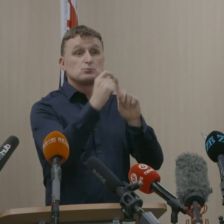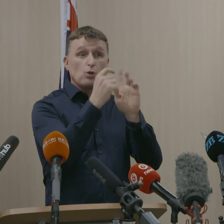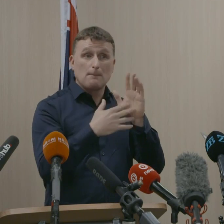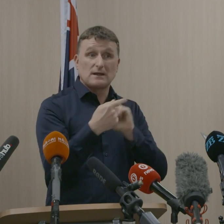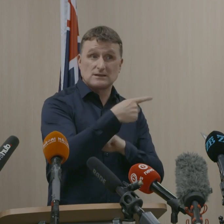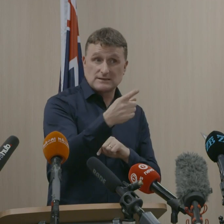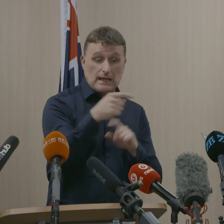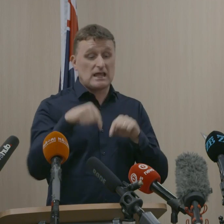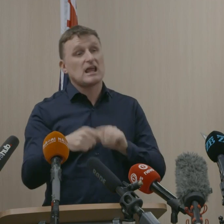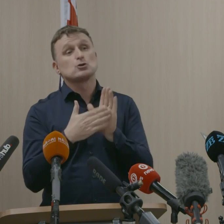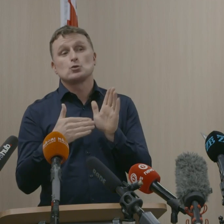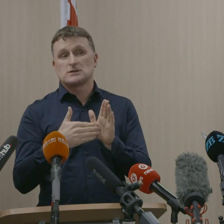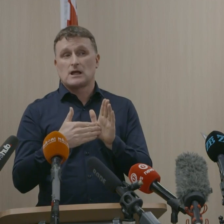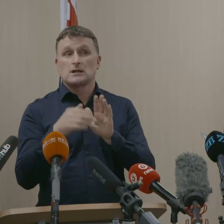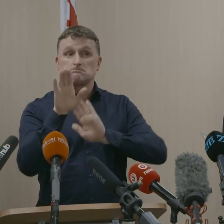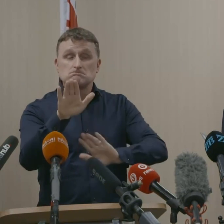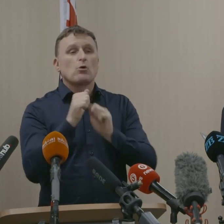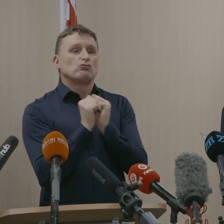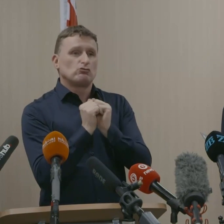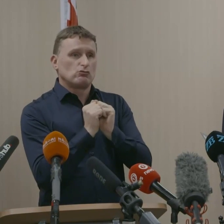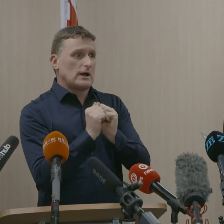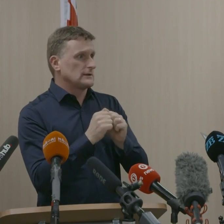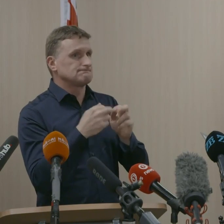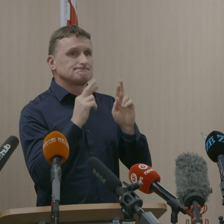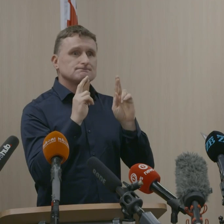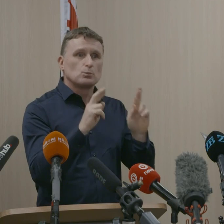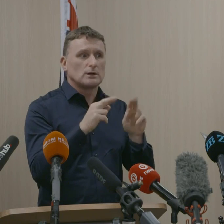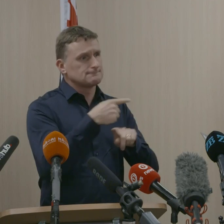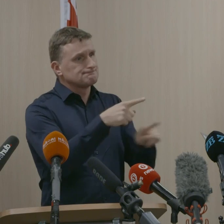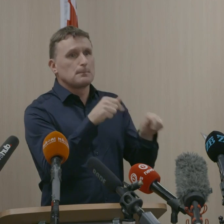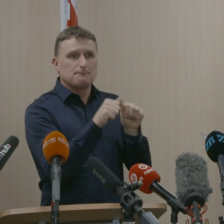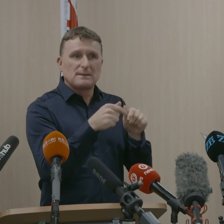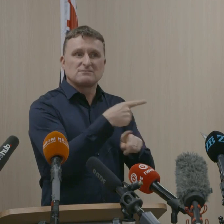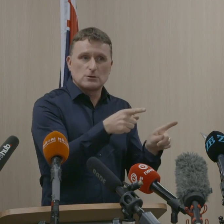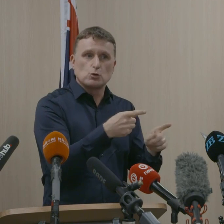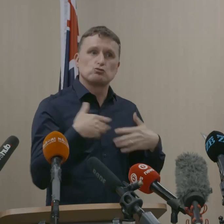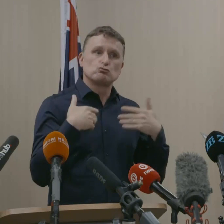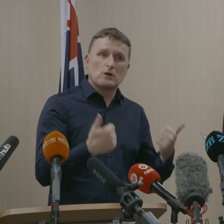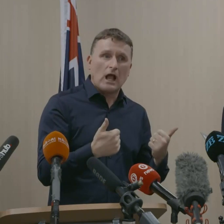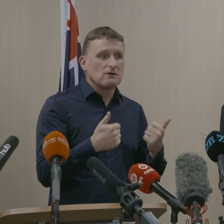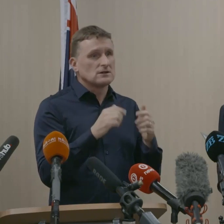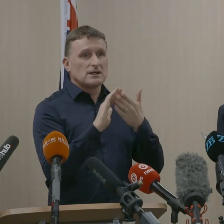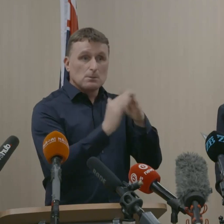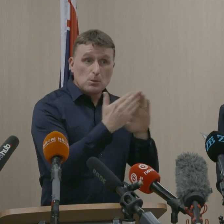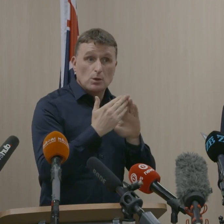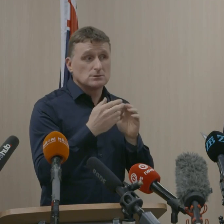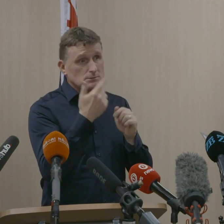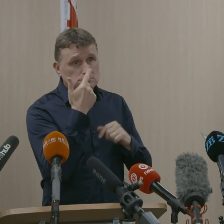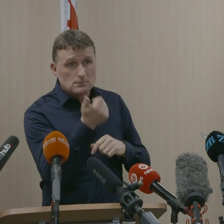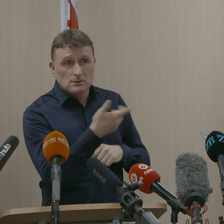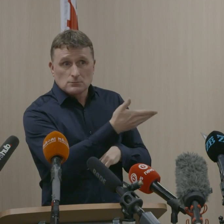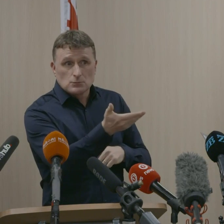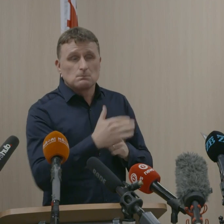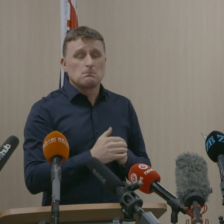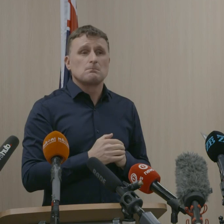is willing a speedy recovery for your people, communities and the whole country. But there is no doubt